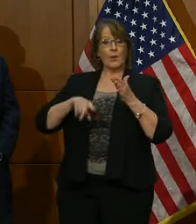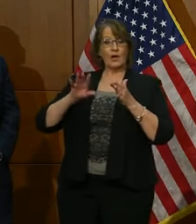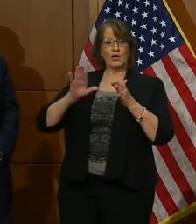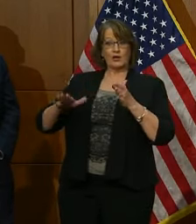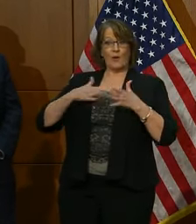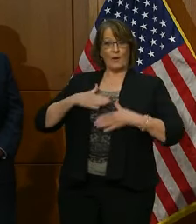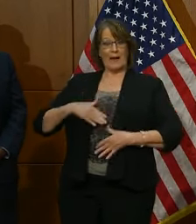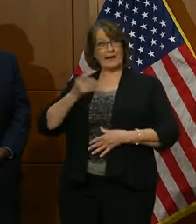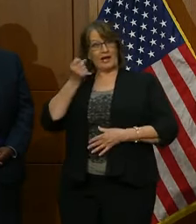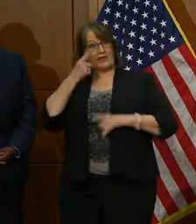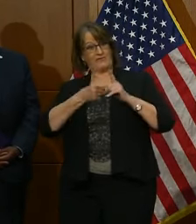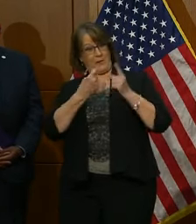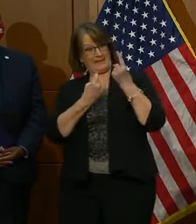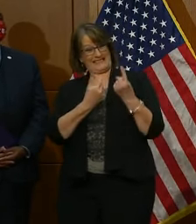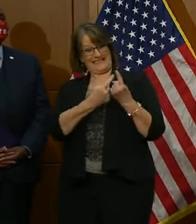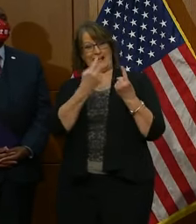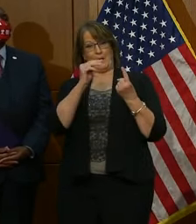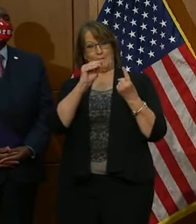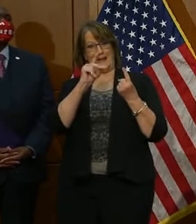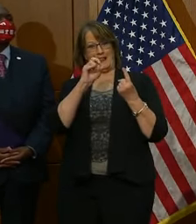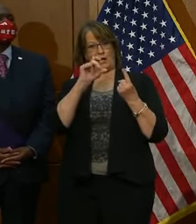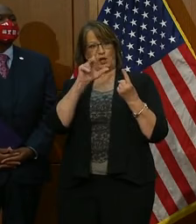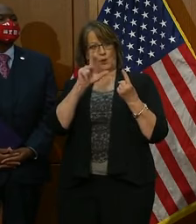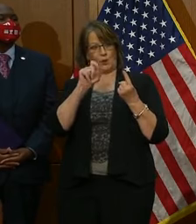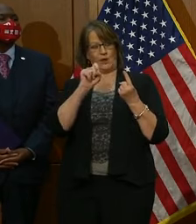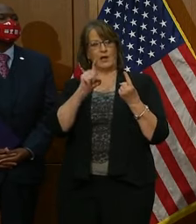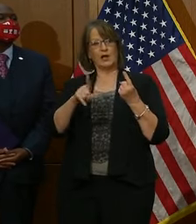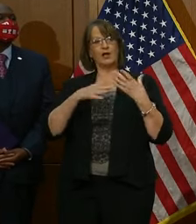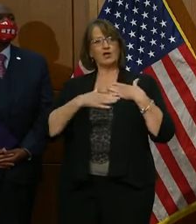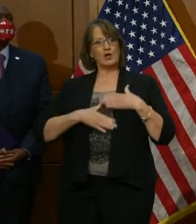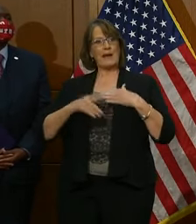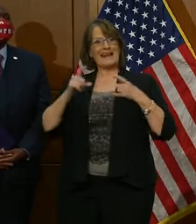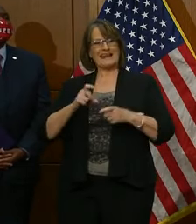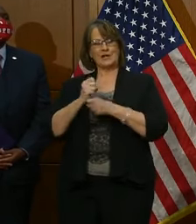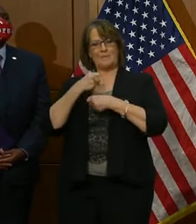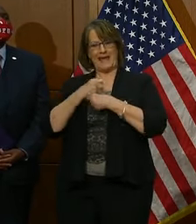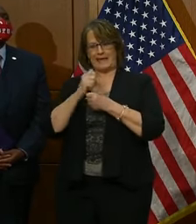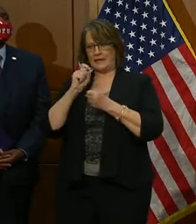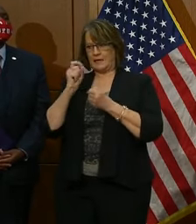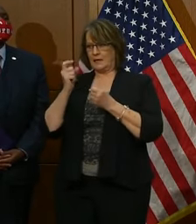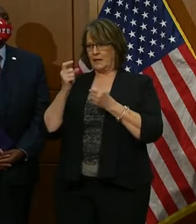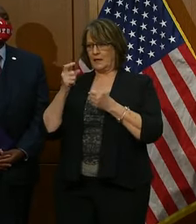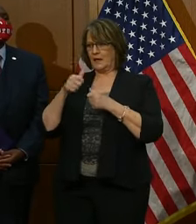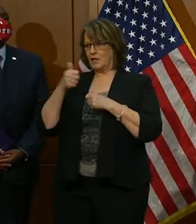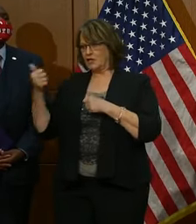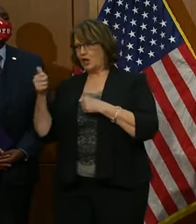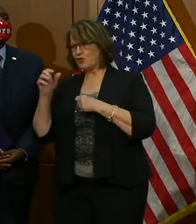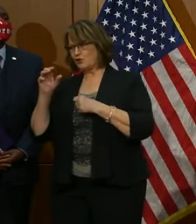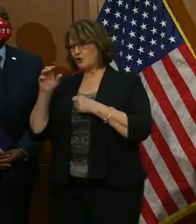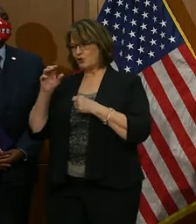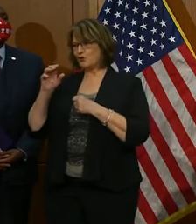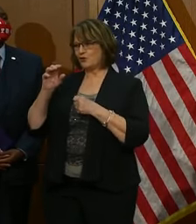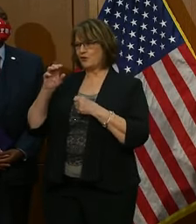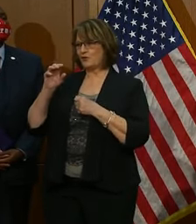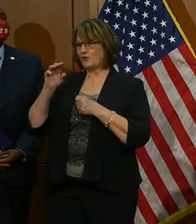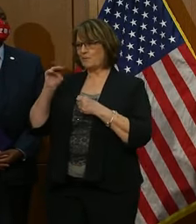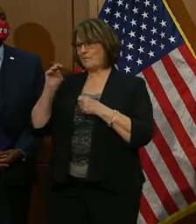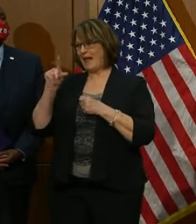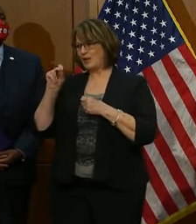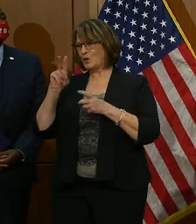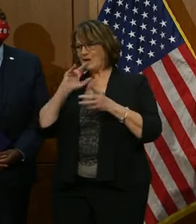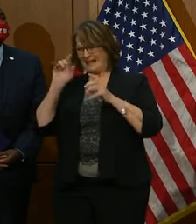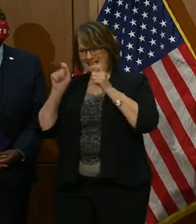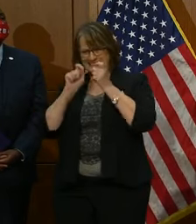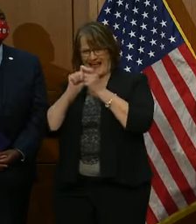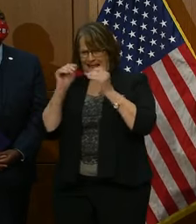molecule, your body is forced to make spike proteins that have the exact appearance of the virus, and thus your immune system is